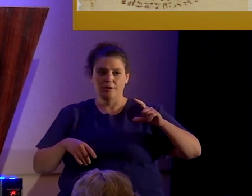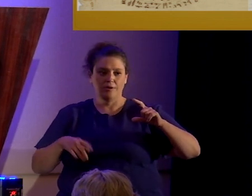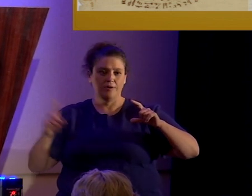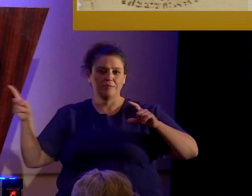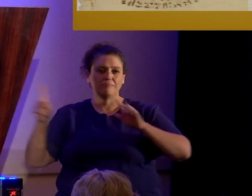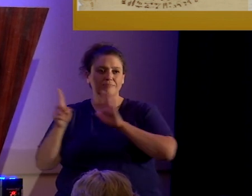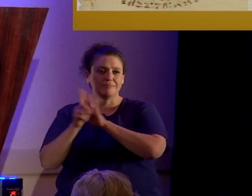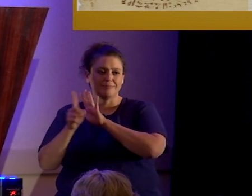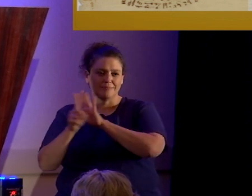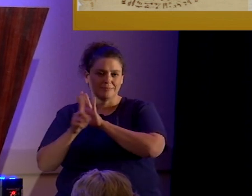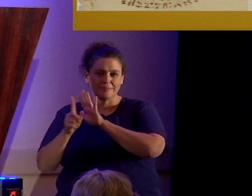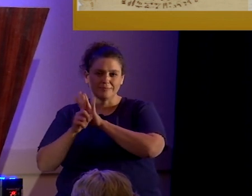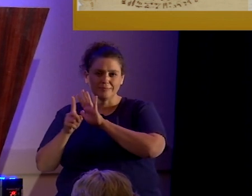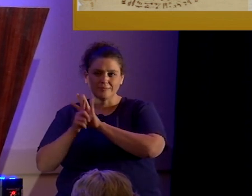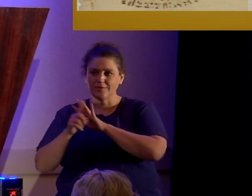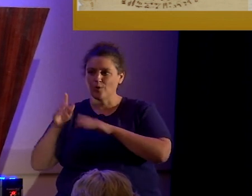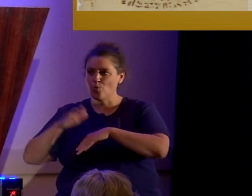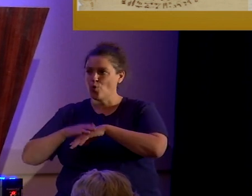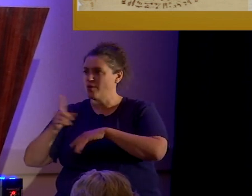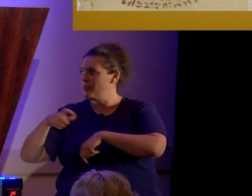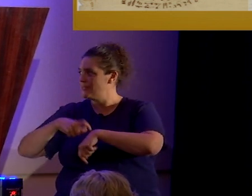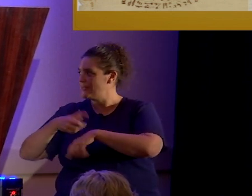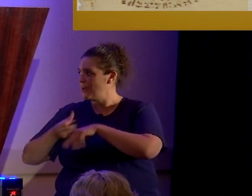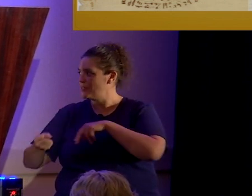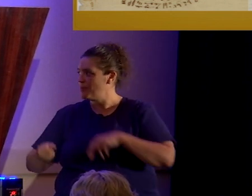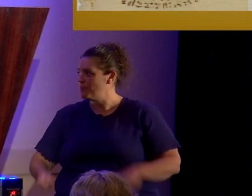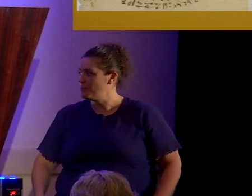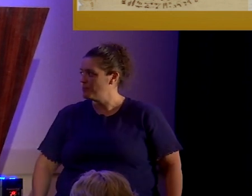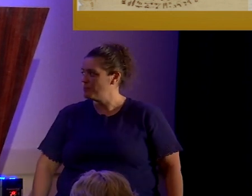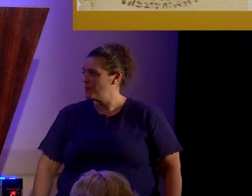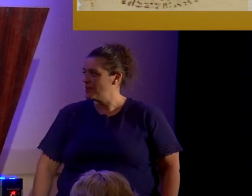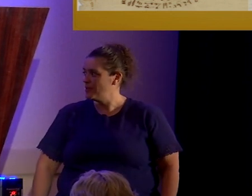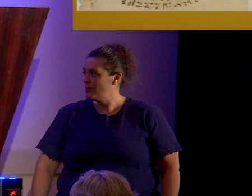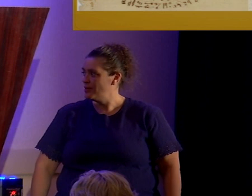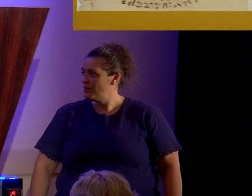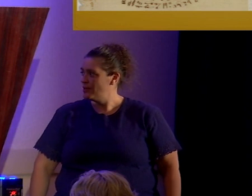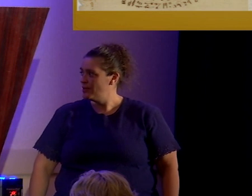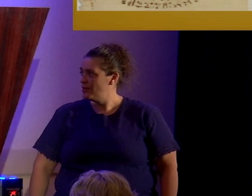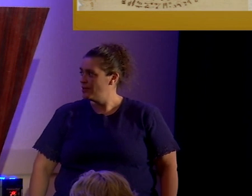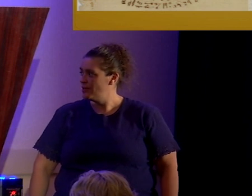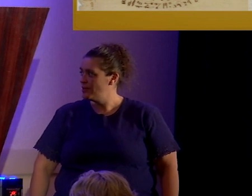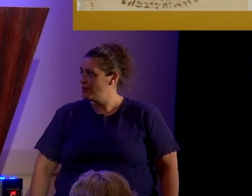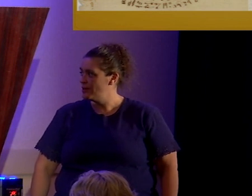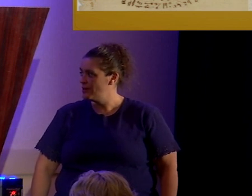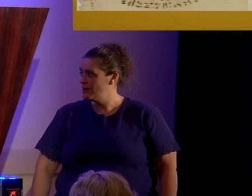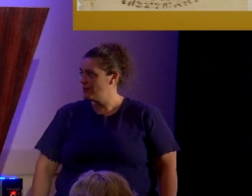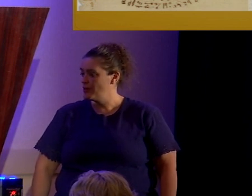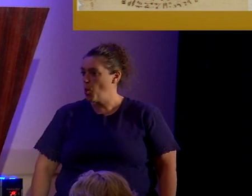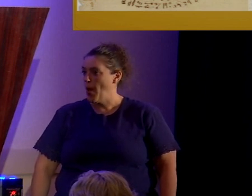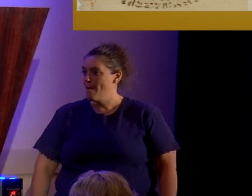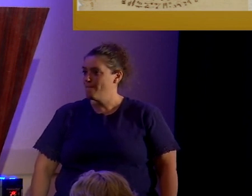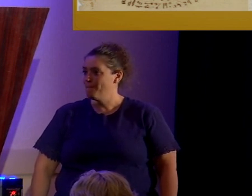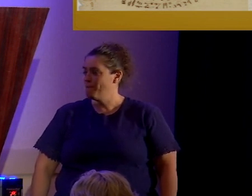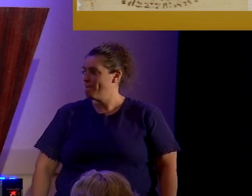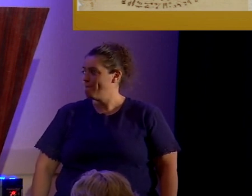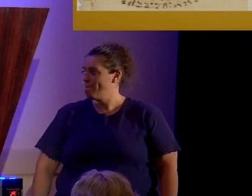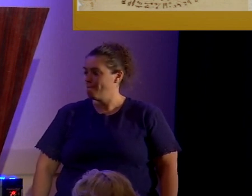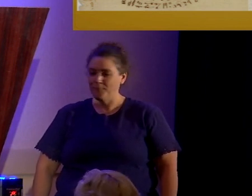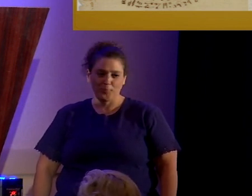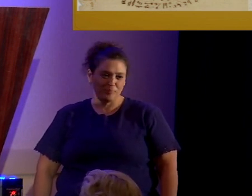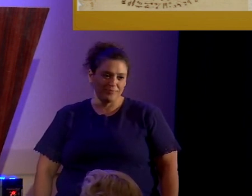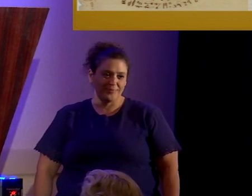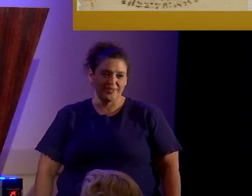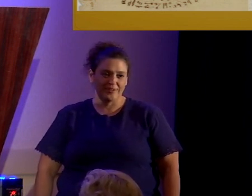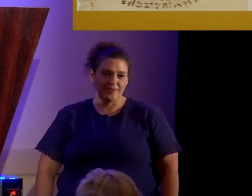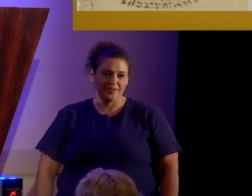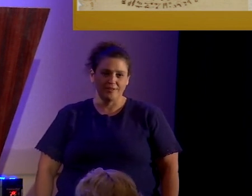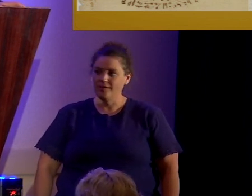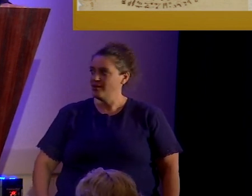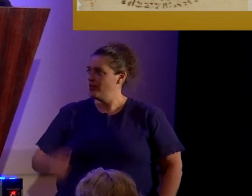says